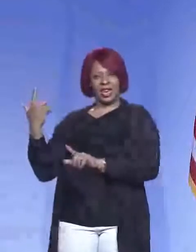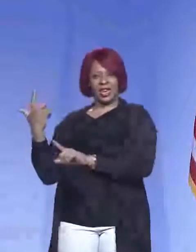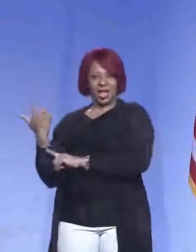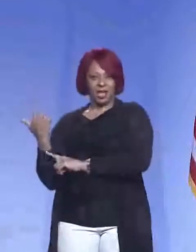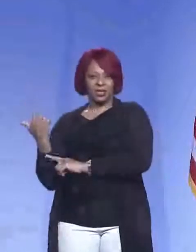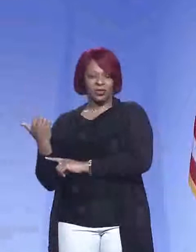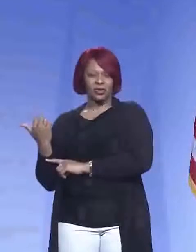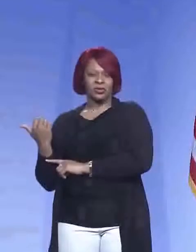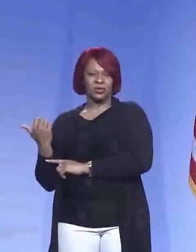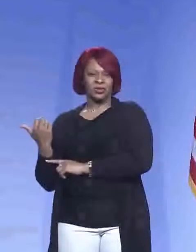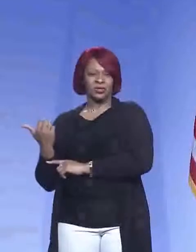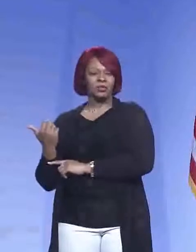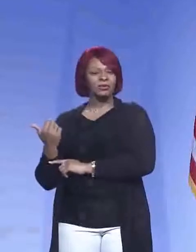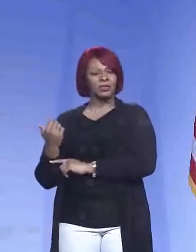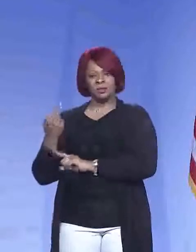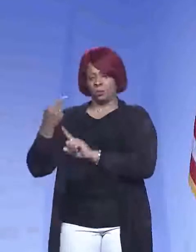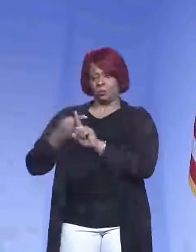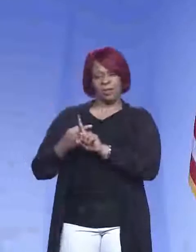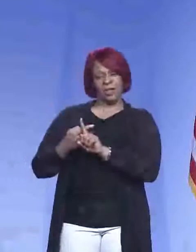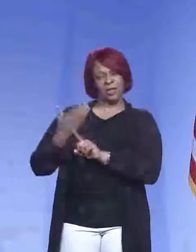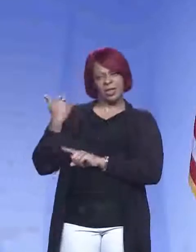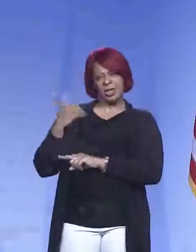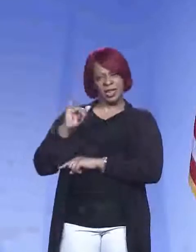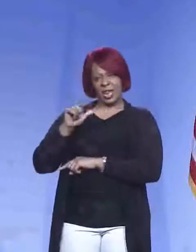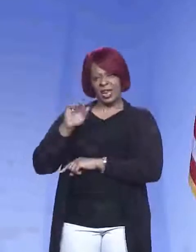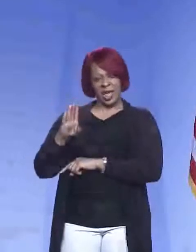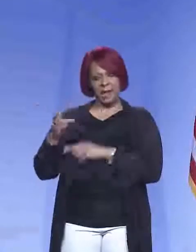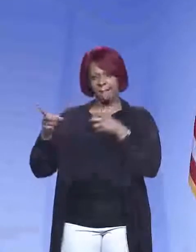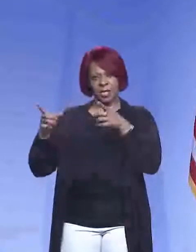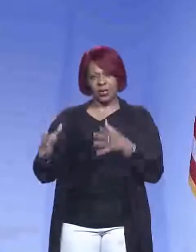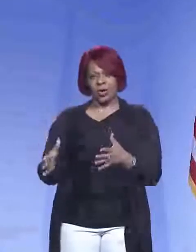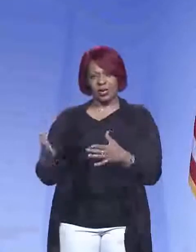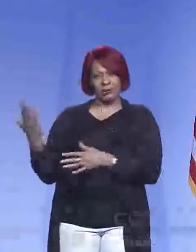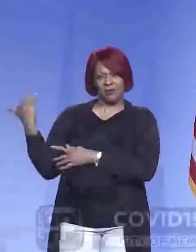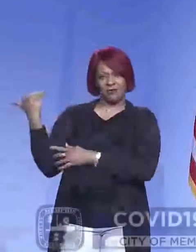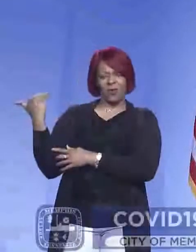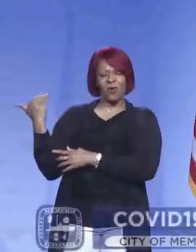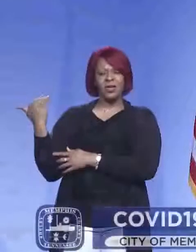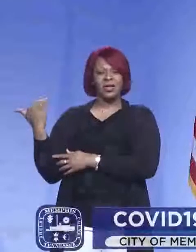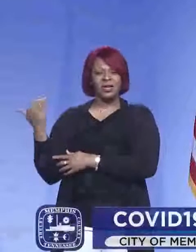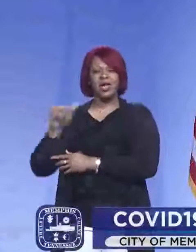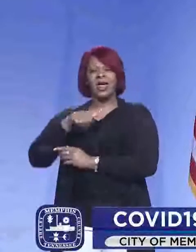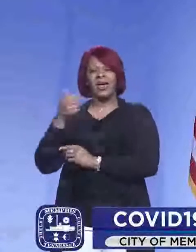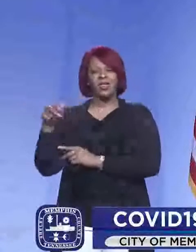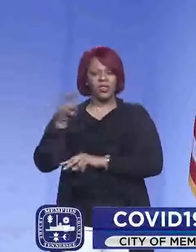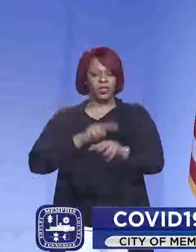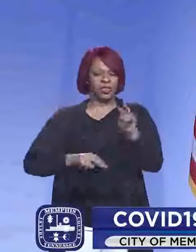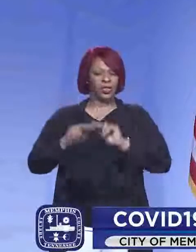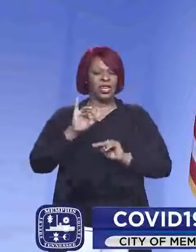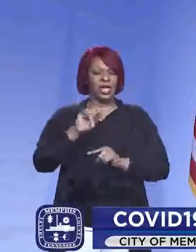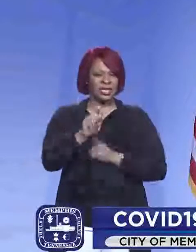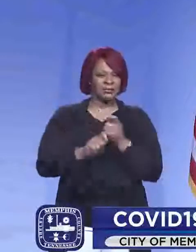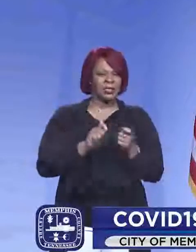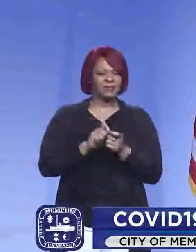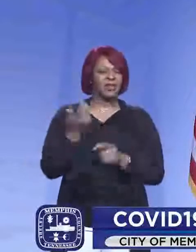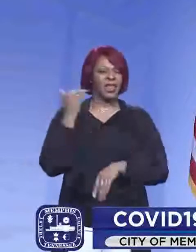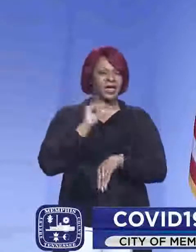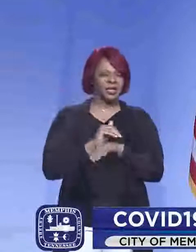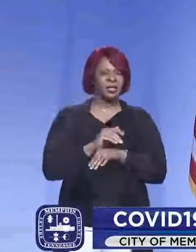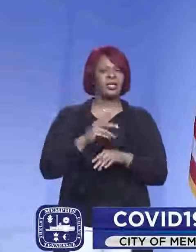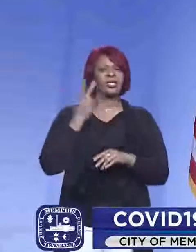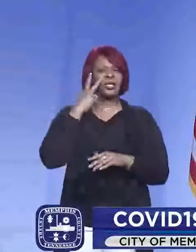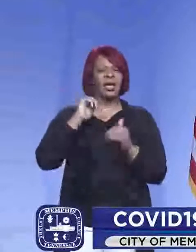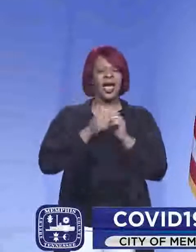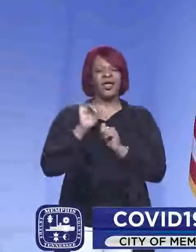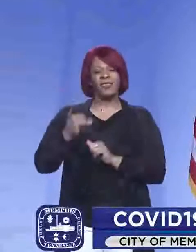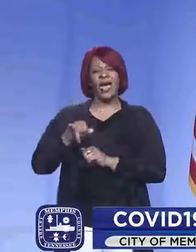by month month, in fact, with the laboratory directors and I and others, looked at this specifically last night to watch